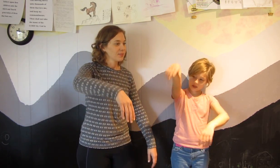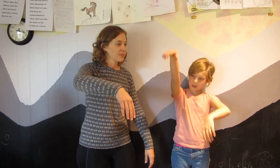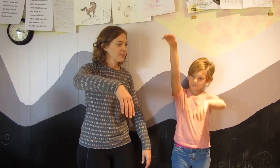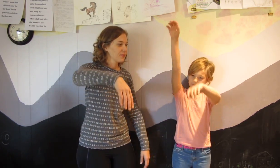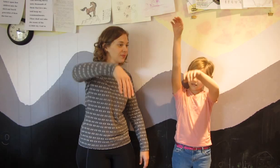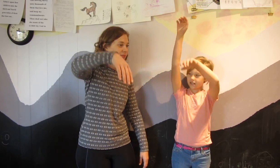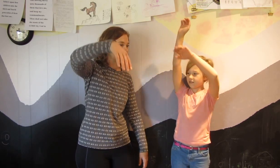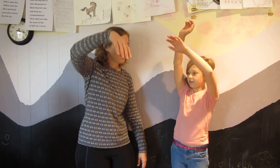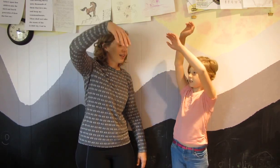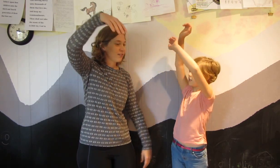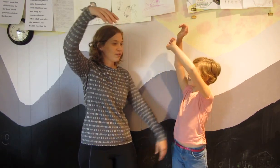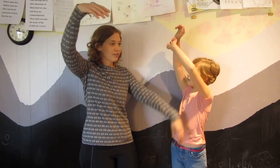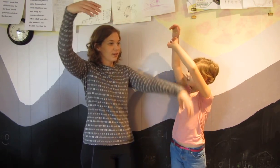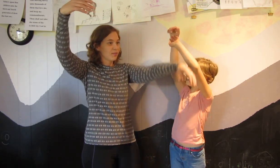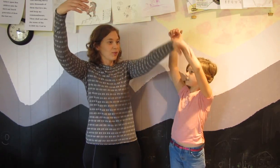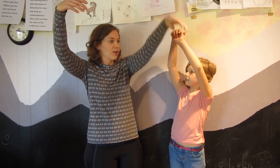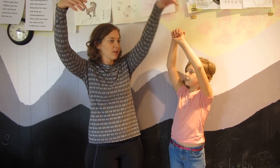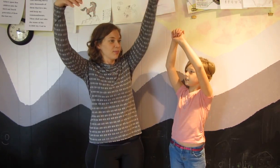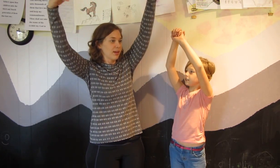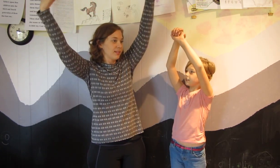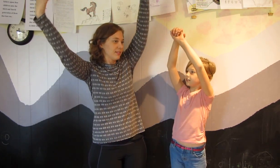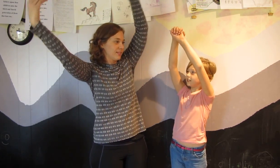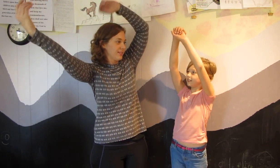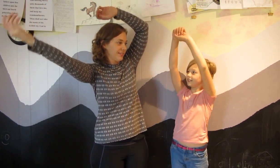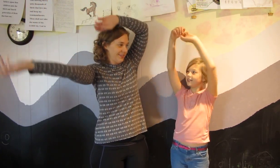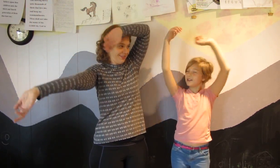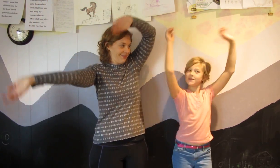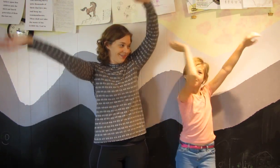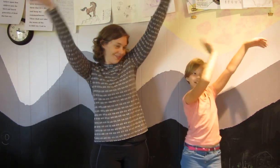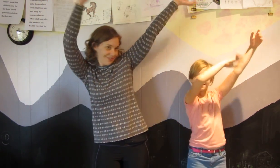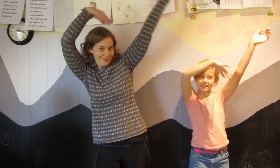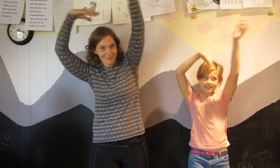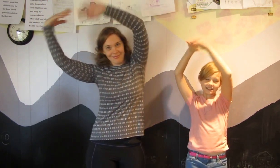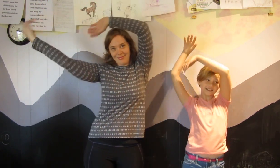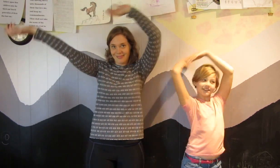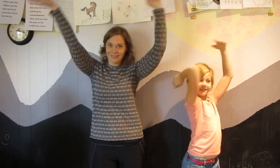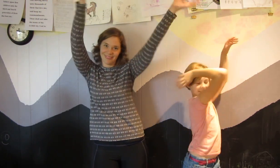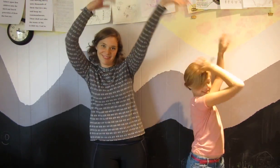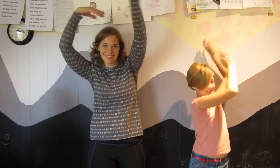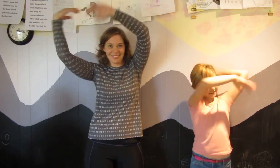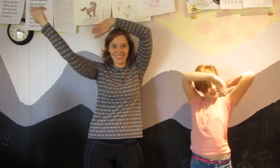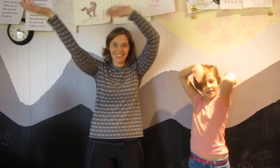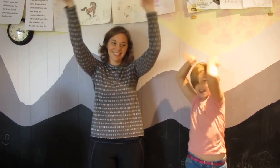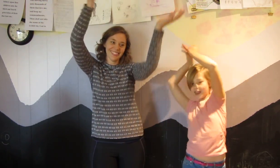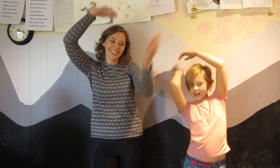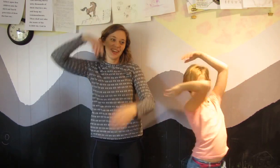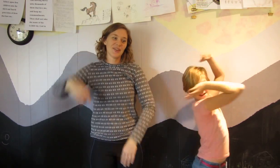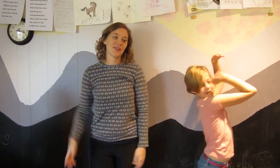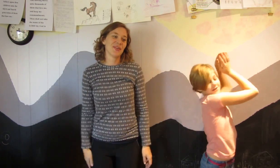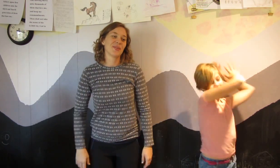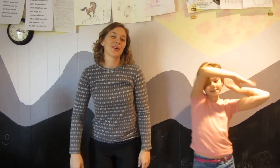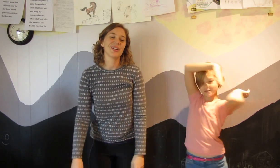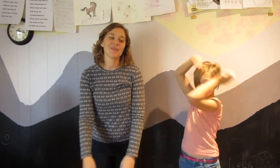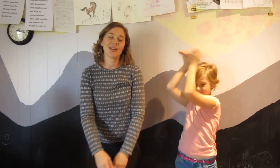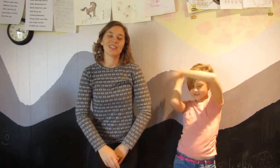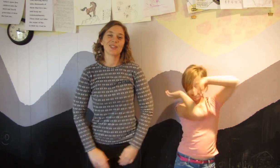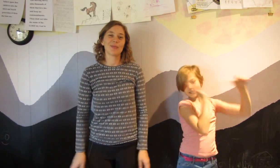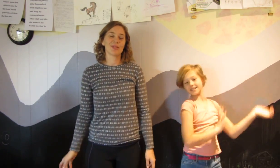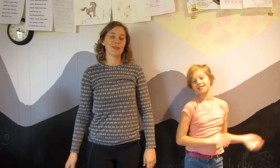inflatable arm man what are the major groups of